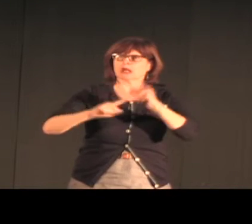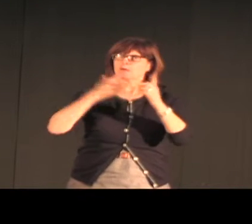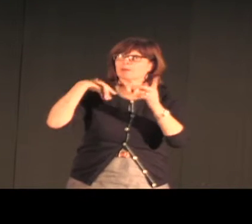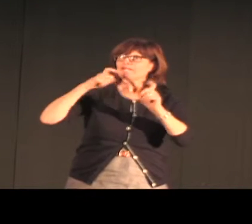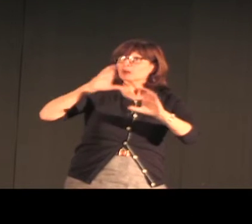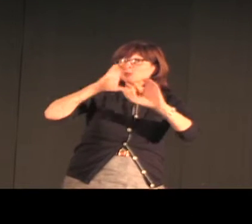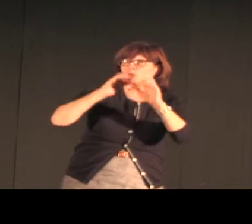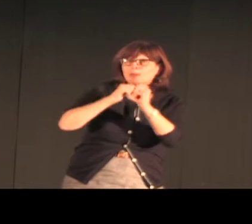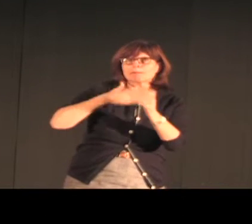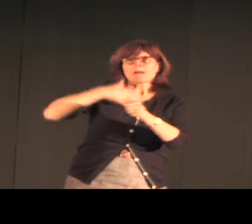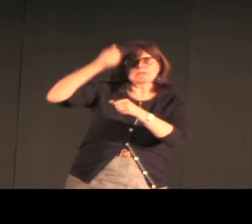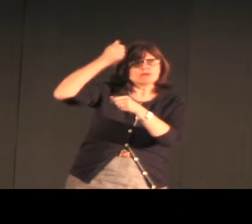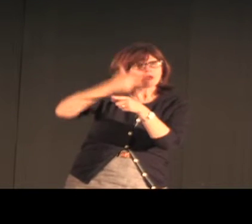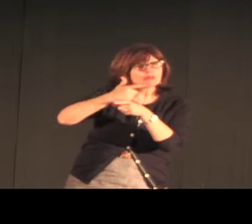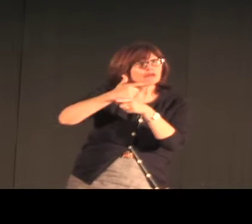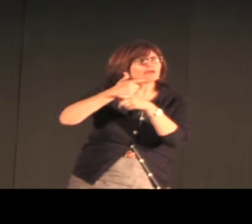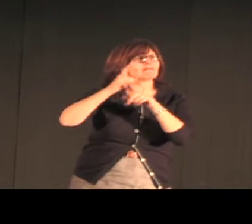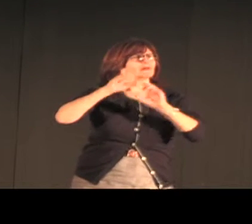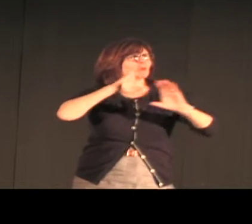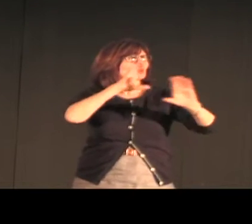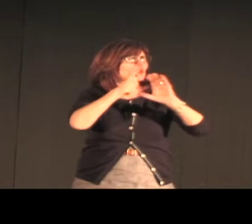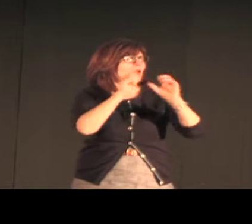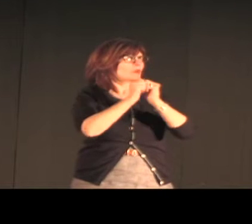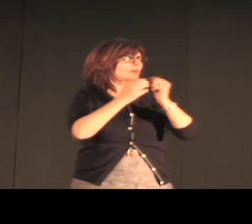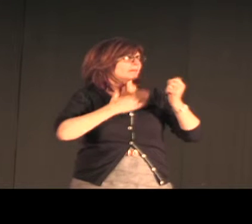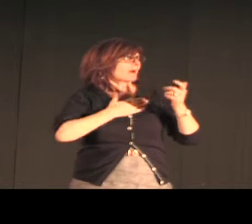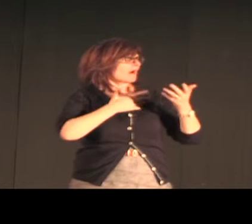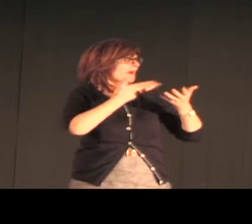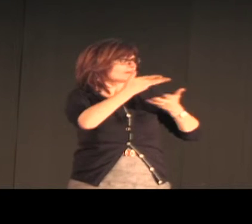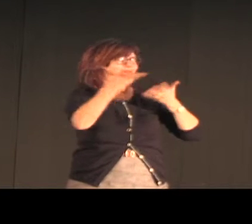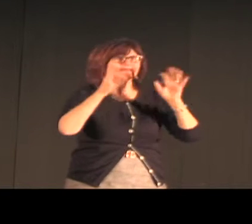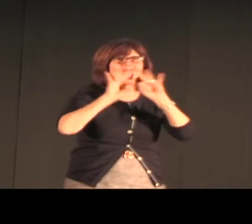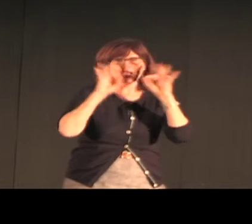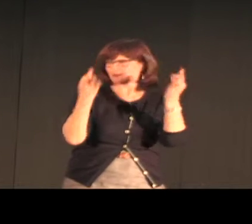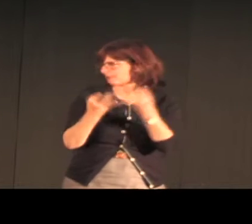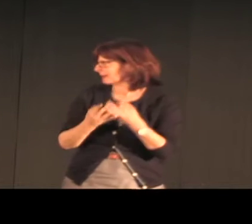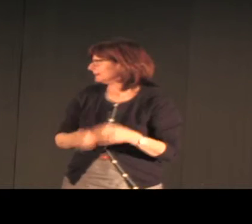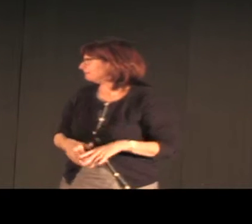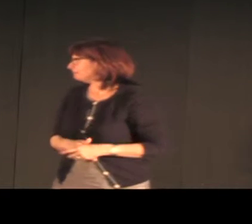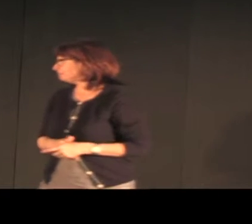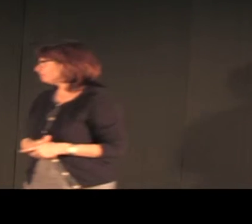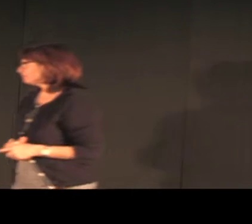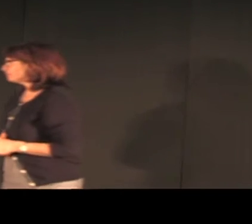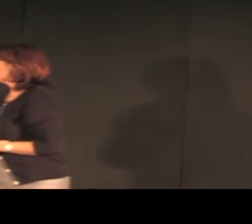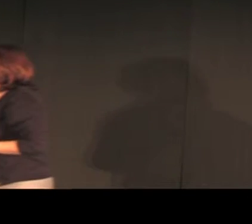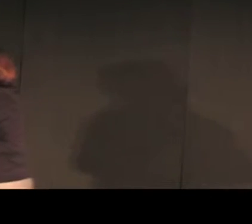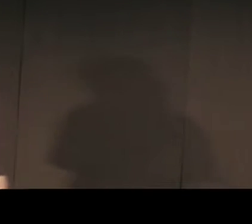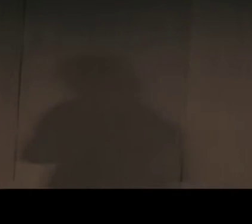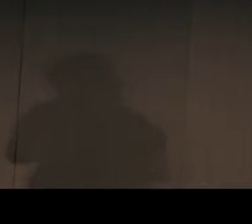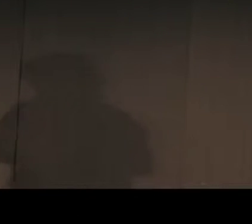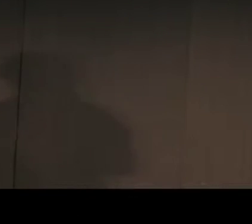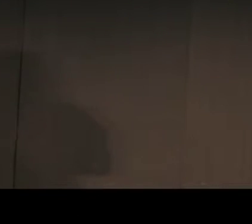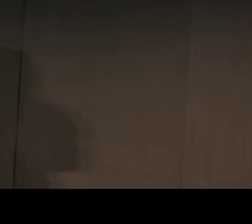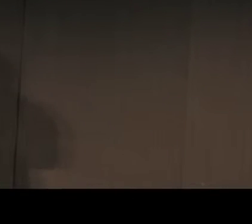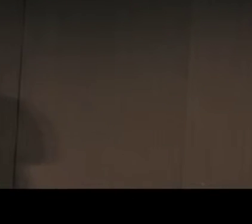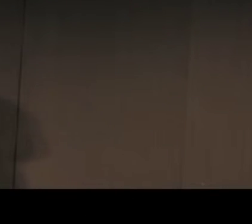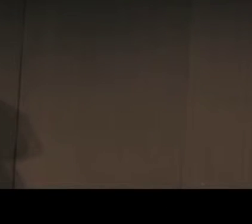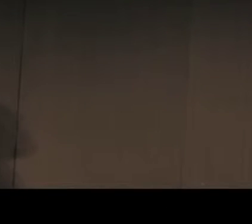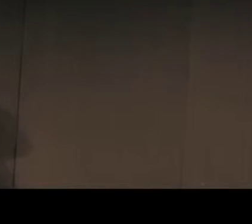motivated to communicate with them, where there was full access and they were in classrooms with their siblings and their large family, rather than having them be